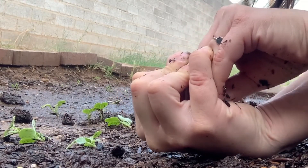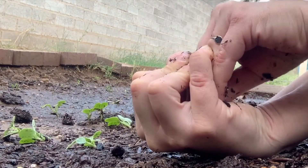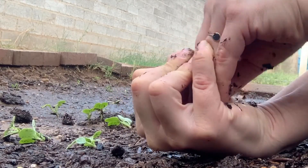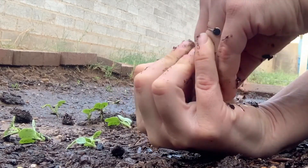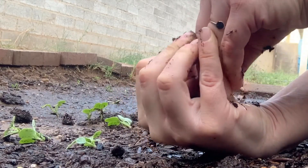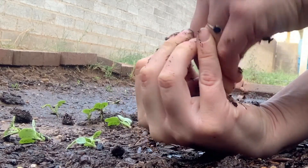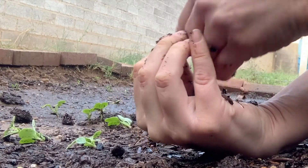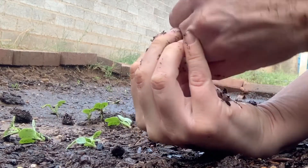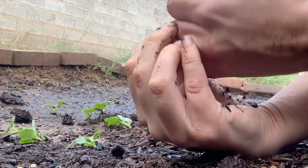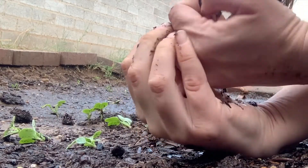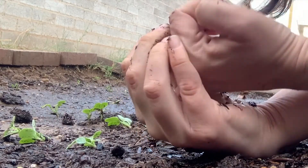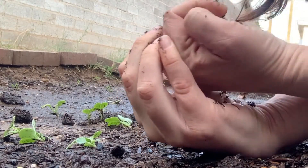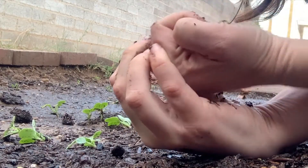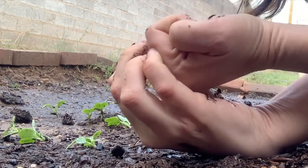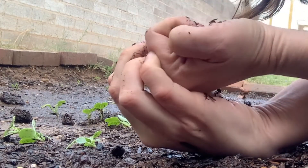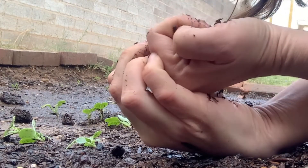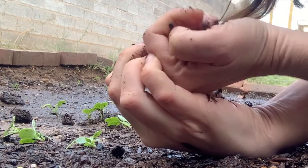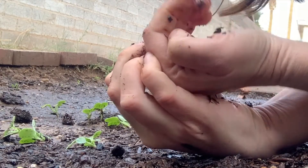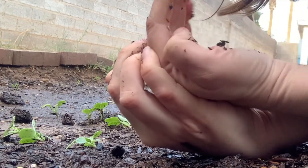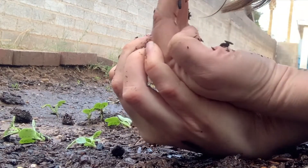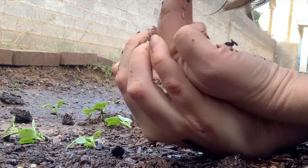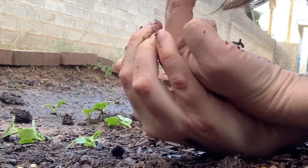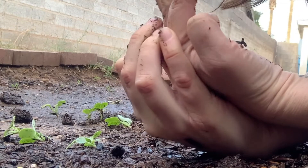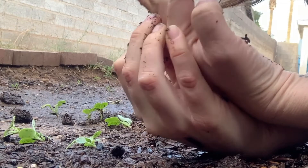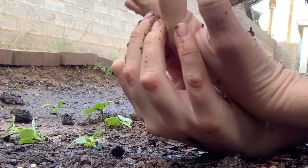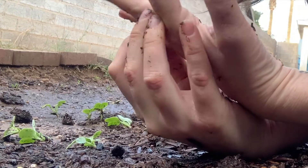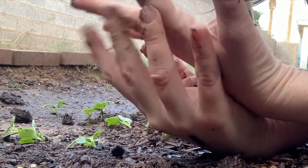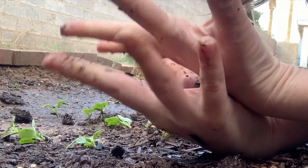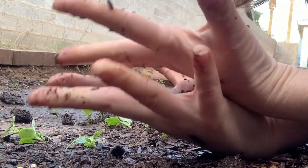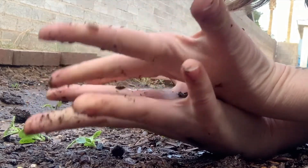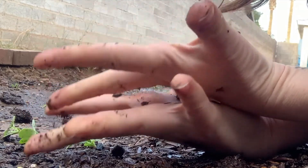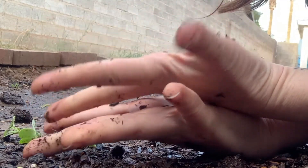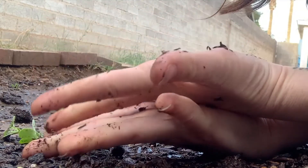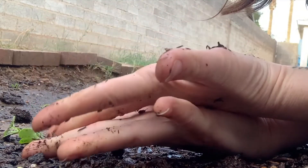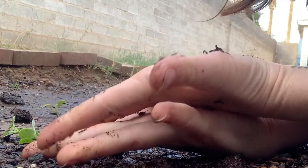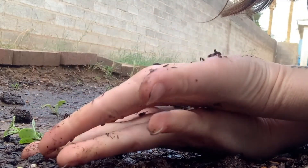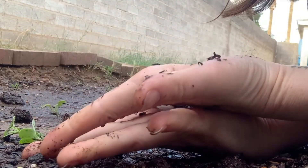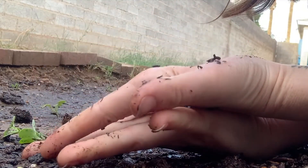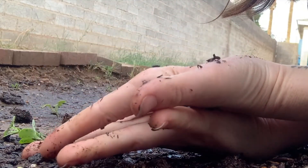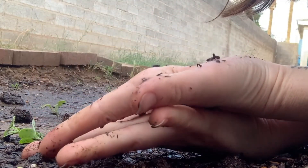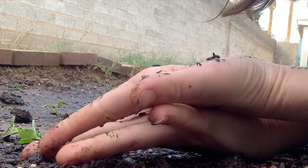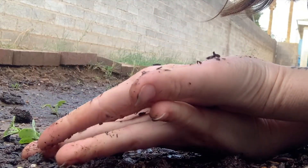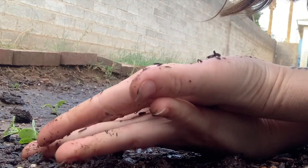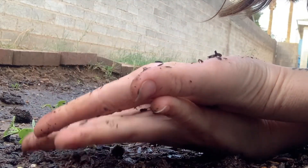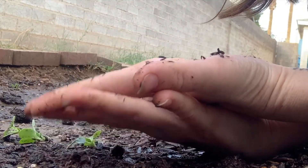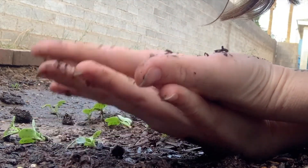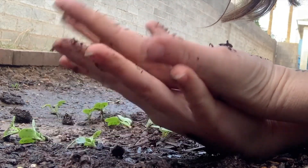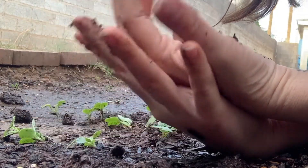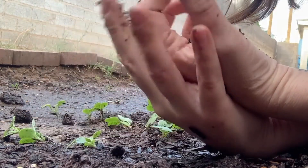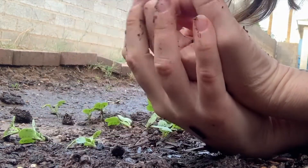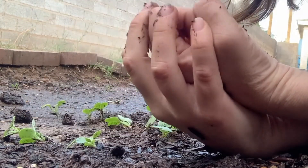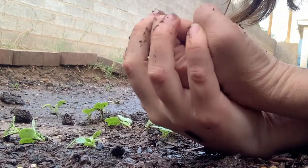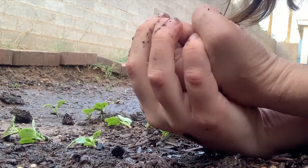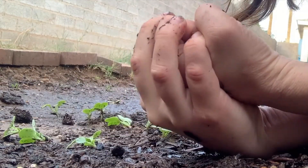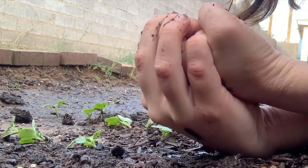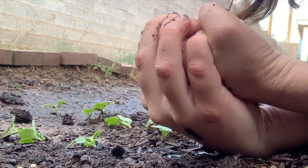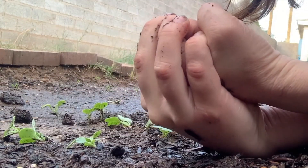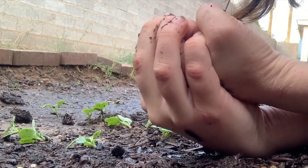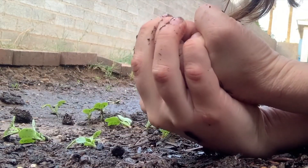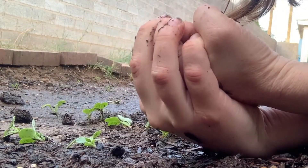summer in arizona and they couldn't get enough water because sometimes as much love and care and hope as you put into